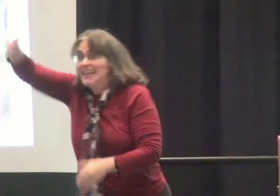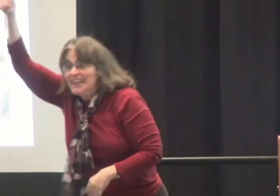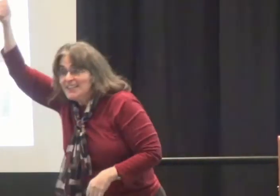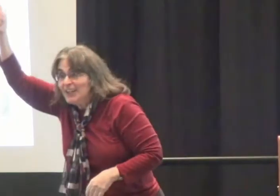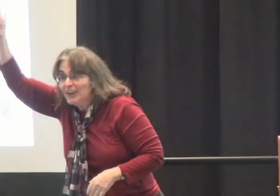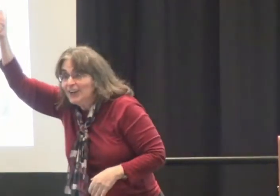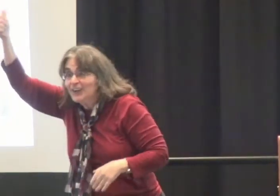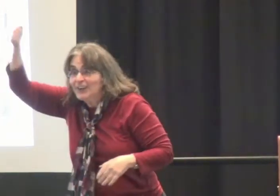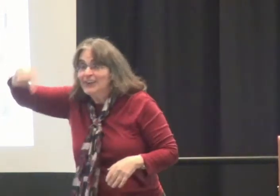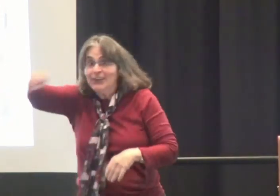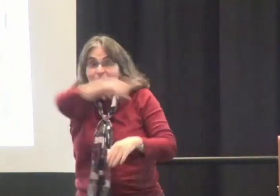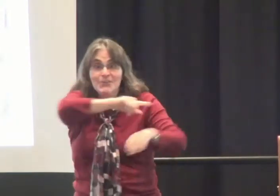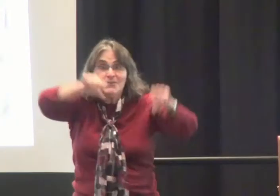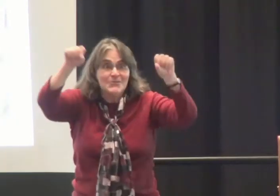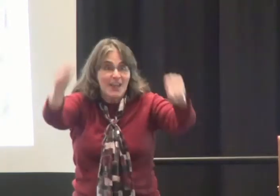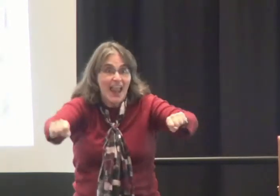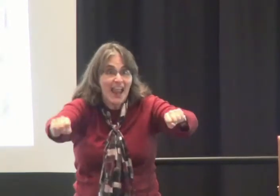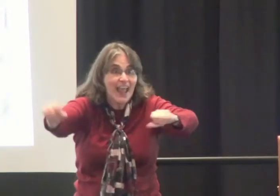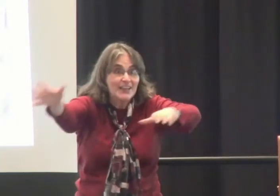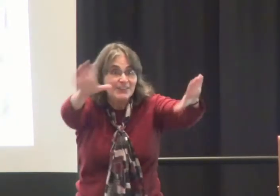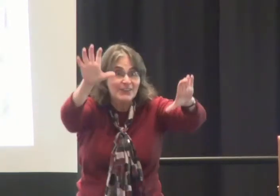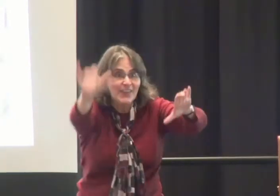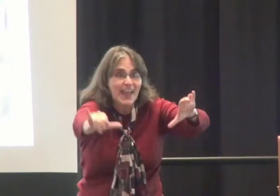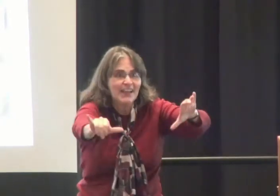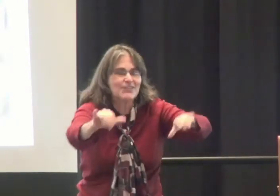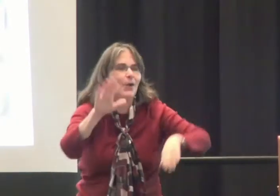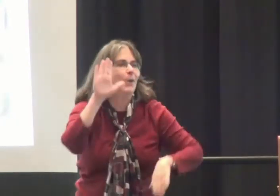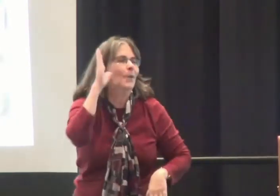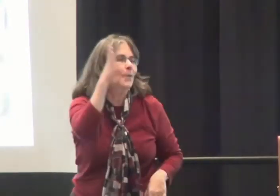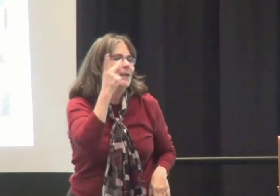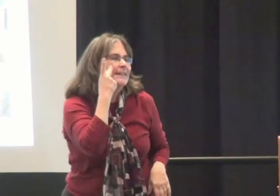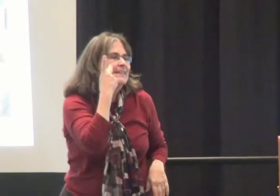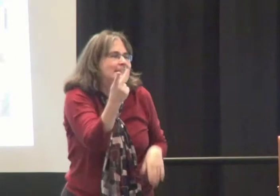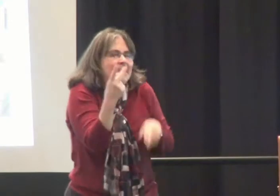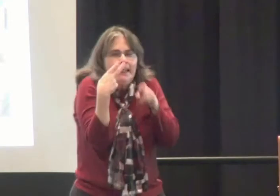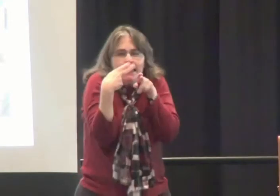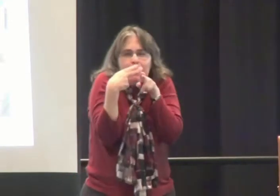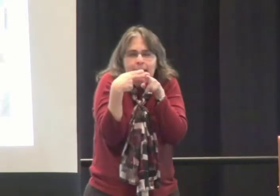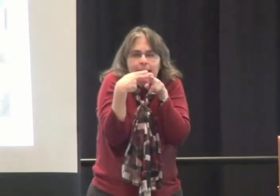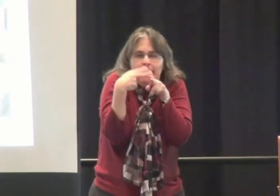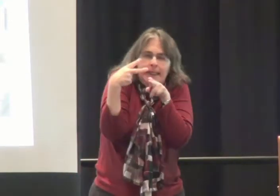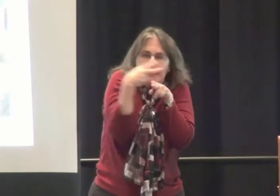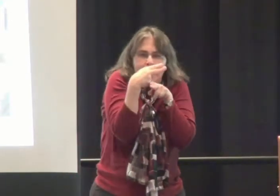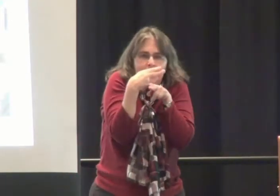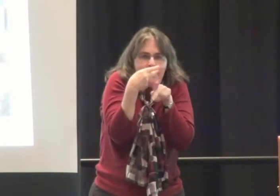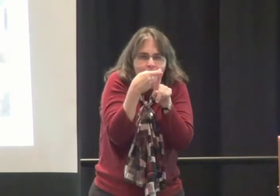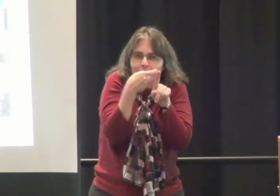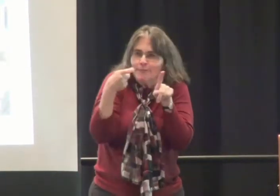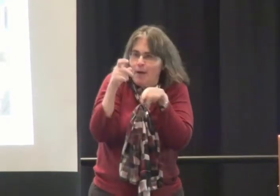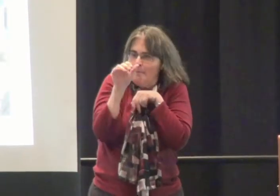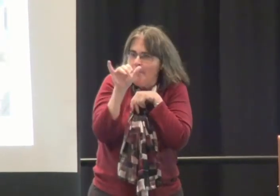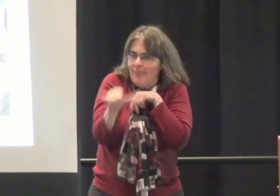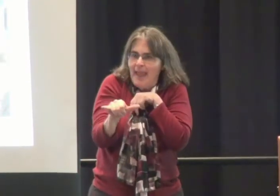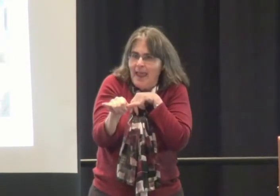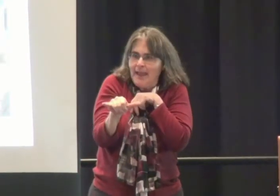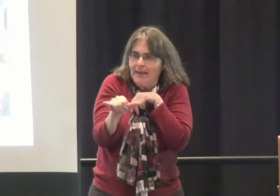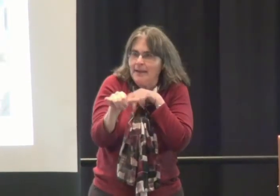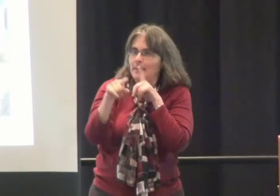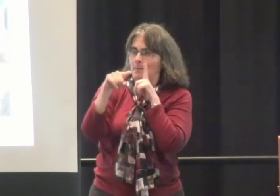skit is a humorous take on what it looks like to be based on what Common Core standards as a new teaching. So we're just going to show you a